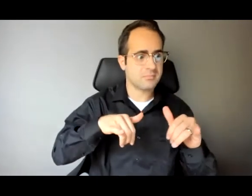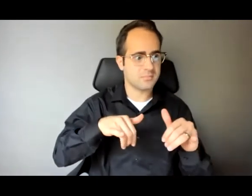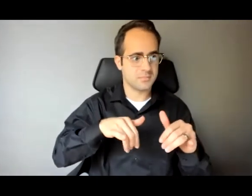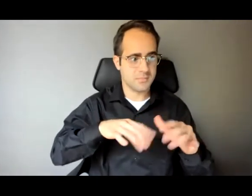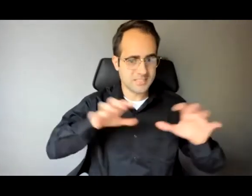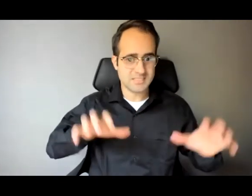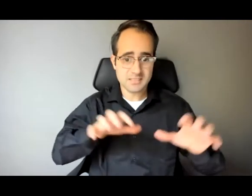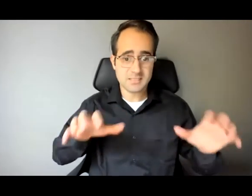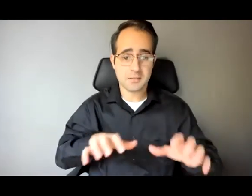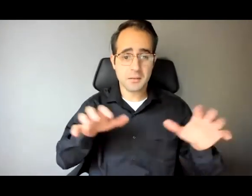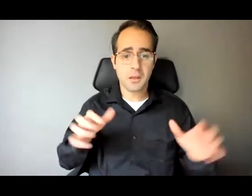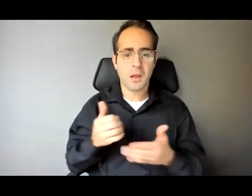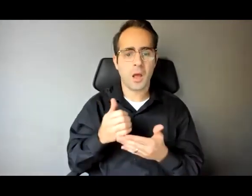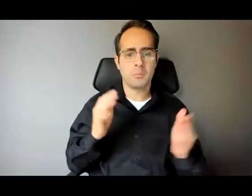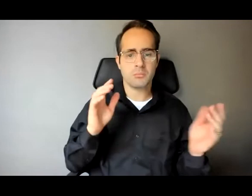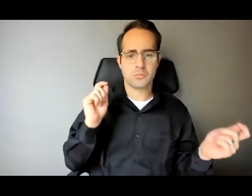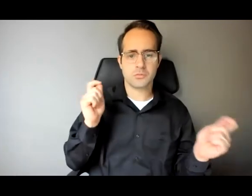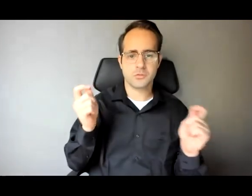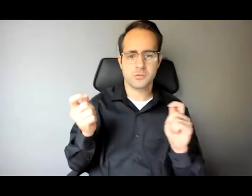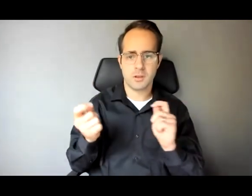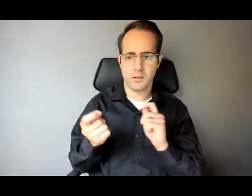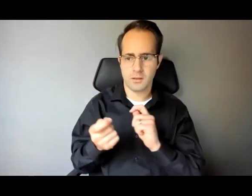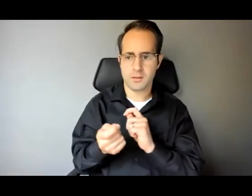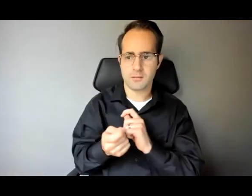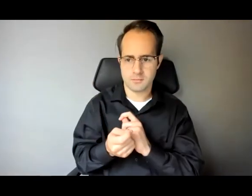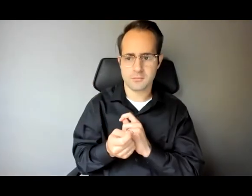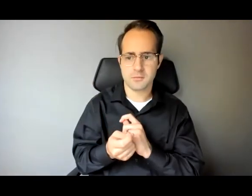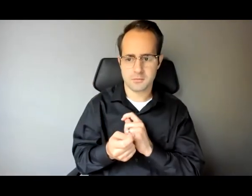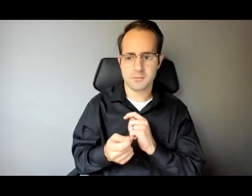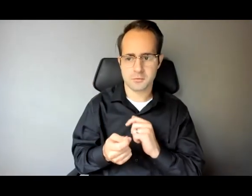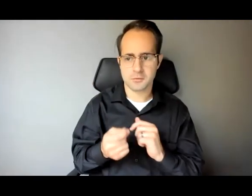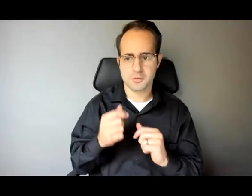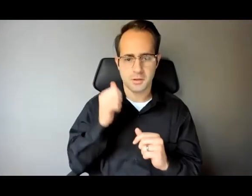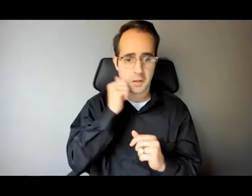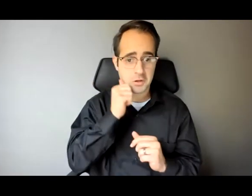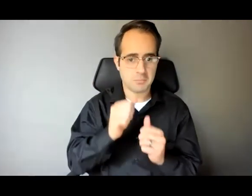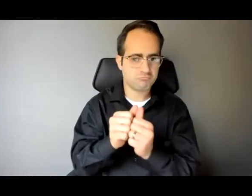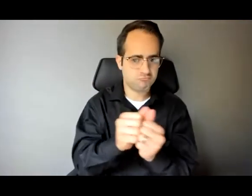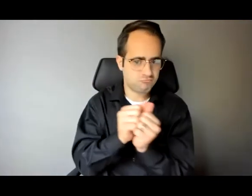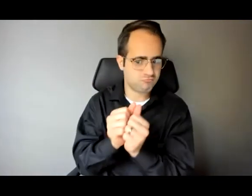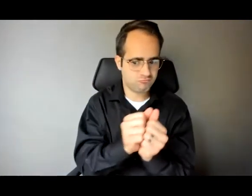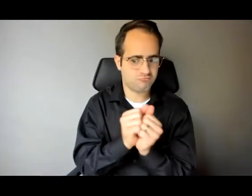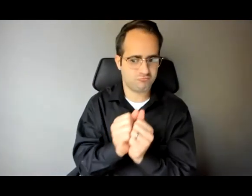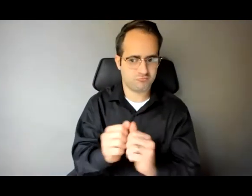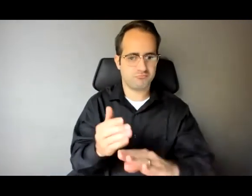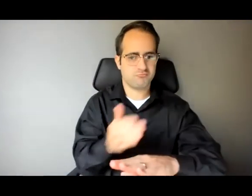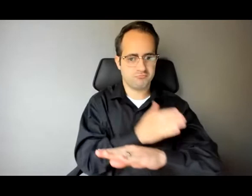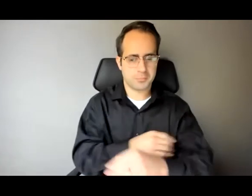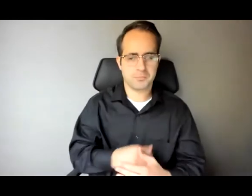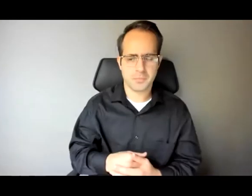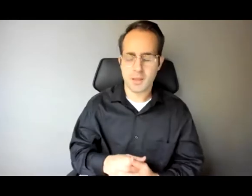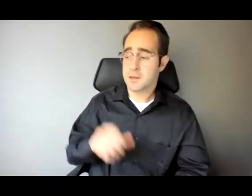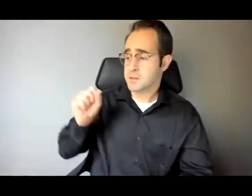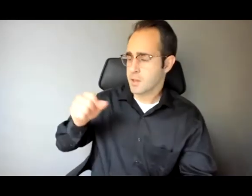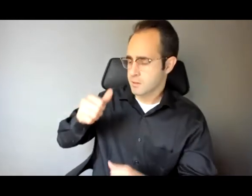encourages to think about in the beginning of our day together. Yeah so let me you made me think of an experience I had about